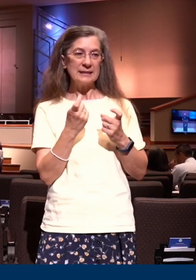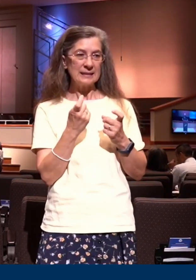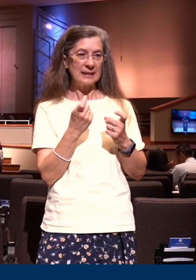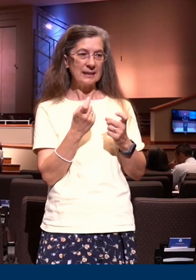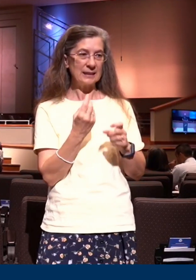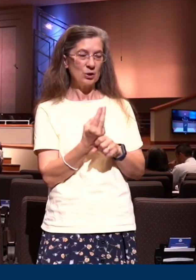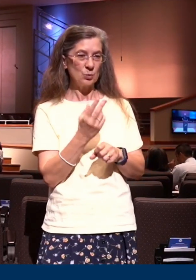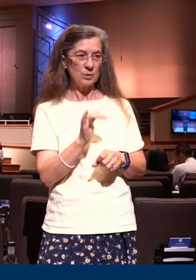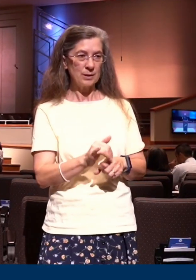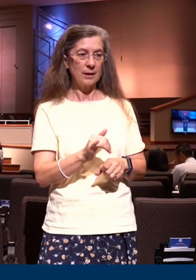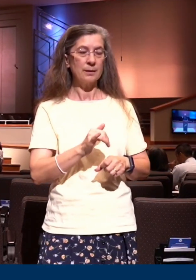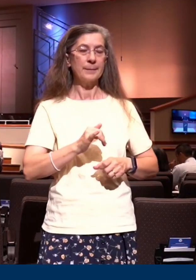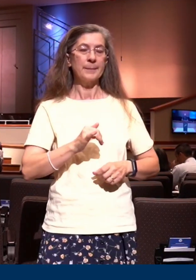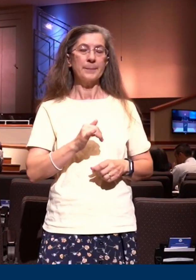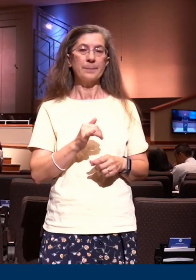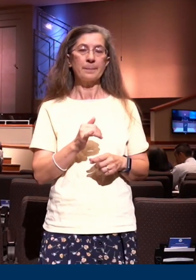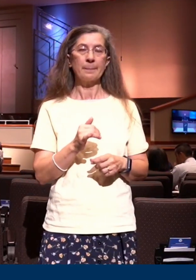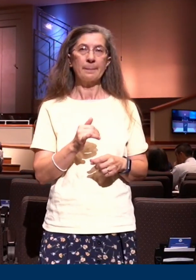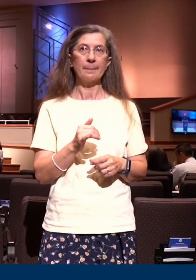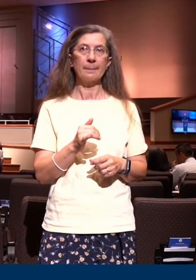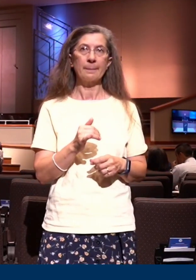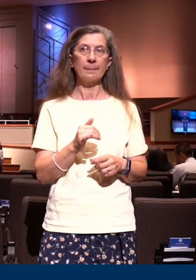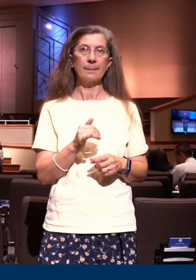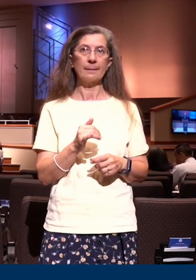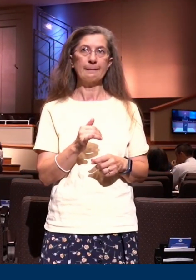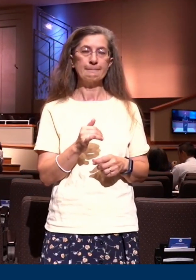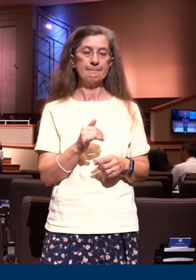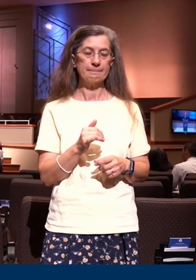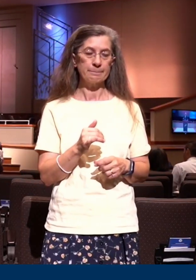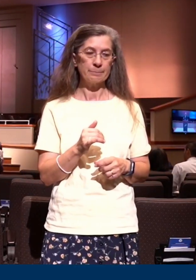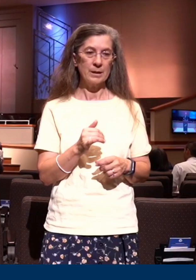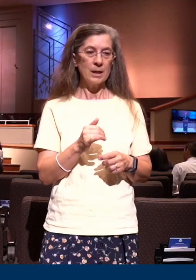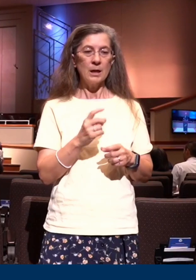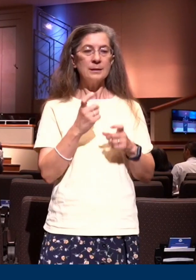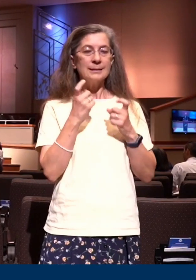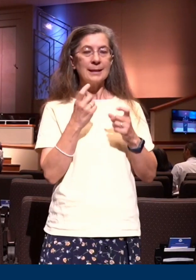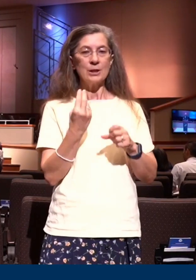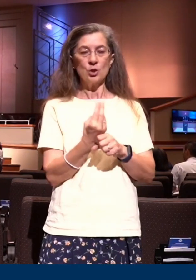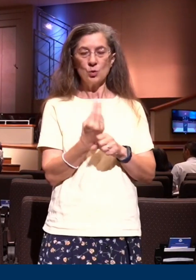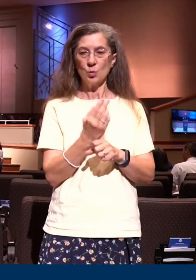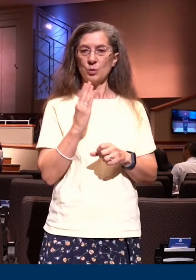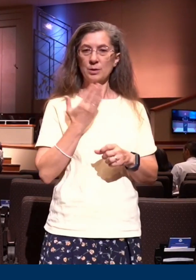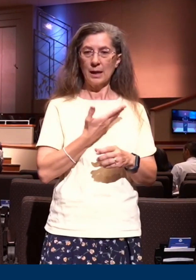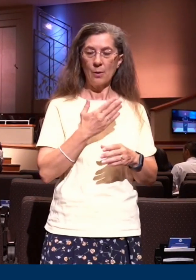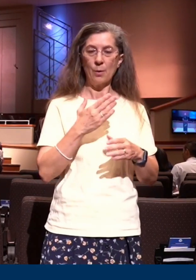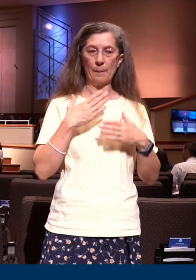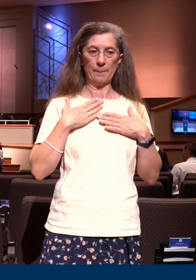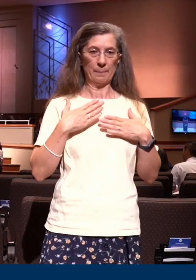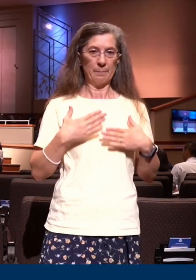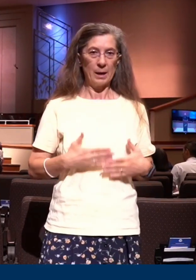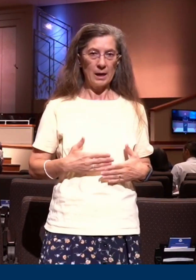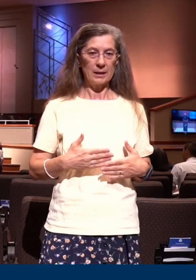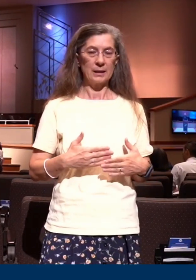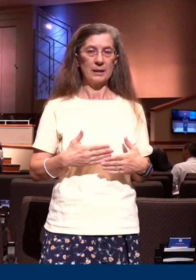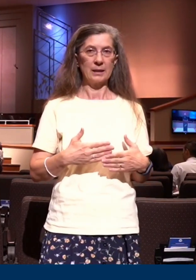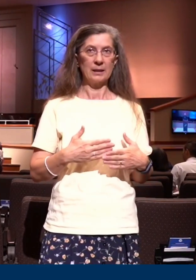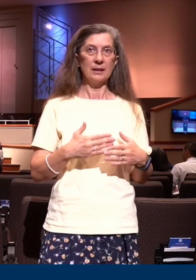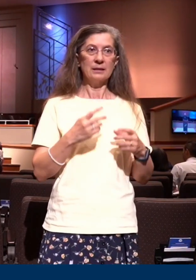in the body. Sin finds its source in the will, but uses the body as an instrument. And the body of sin, the Bible